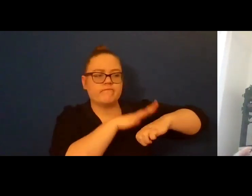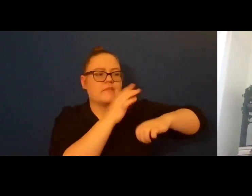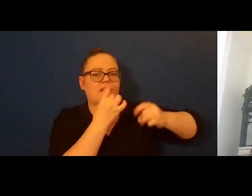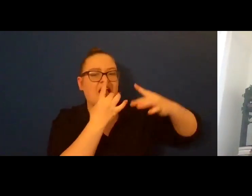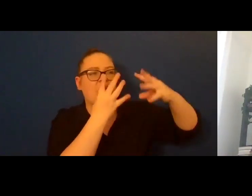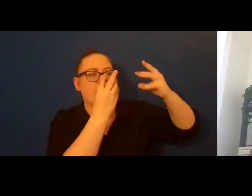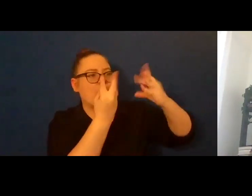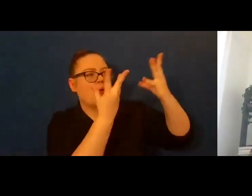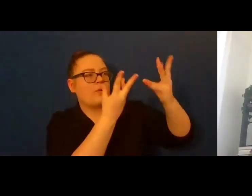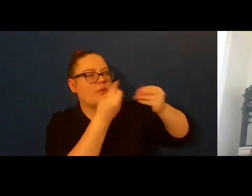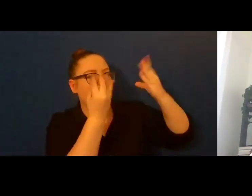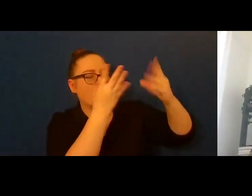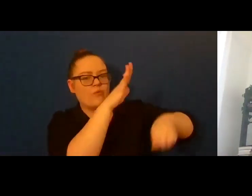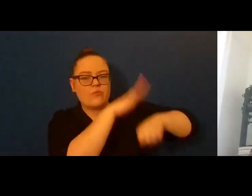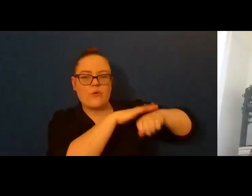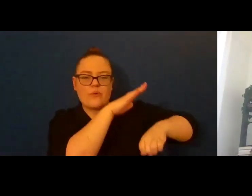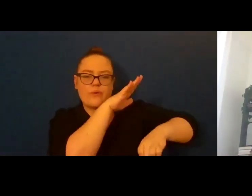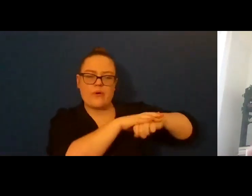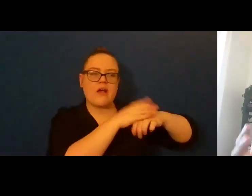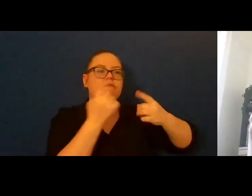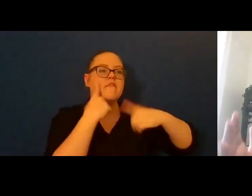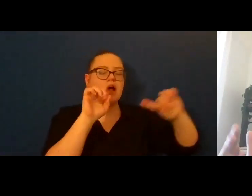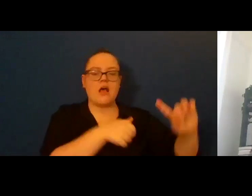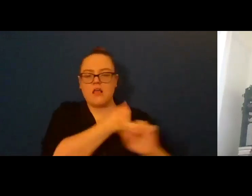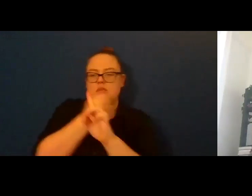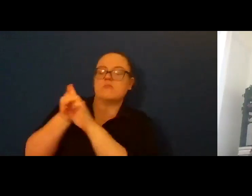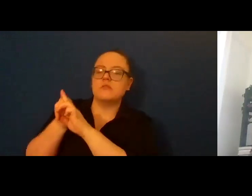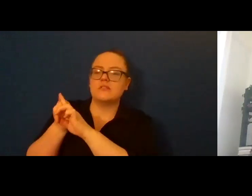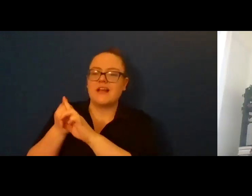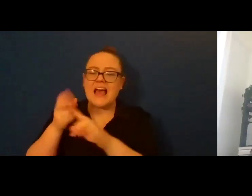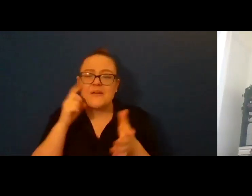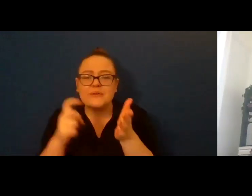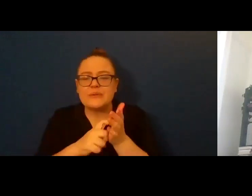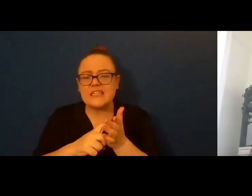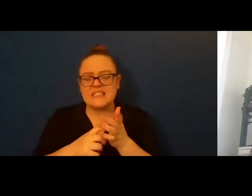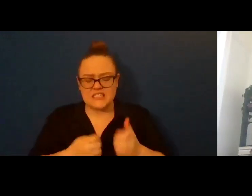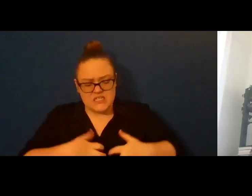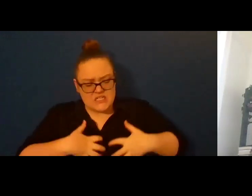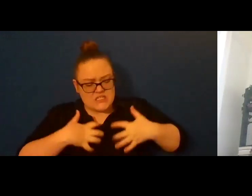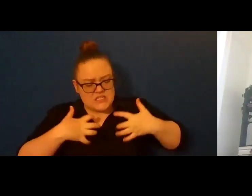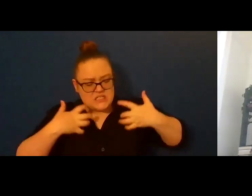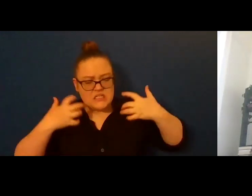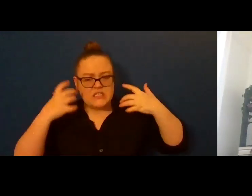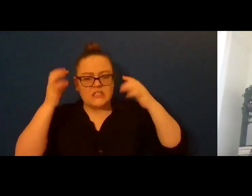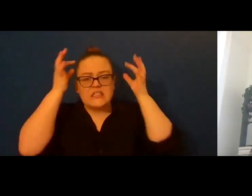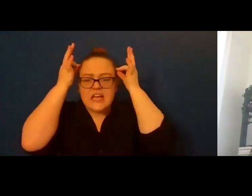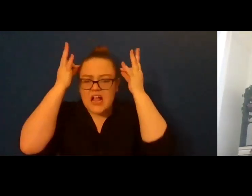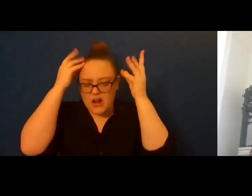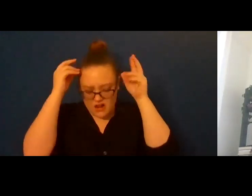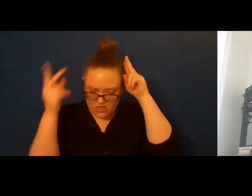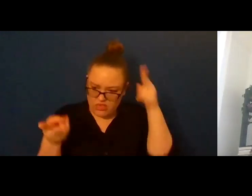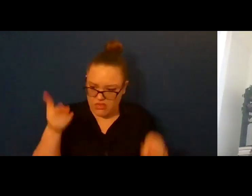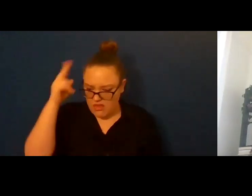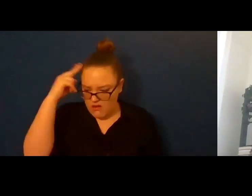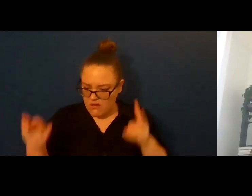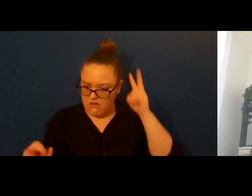I'm gnawing on the insides of my cheeks. I'm dropping dishes. The satisfaction of the crash. Bare feet